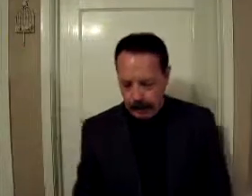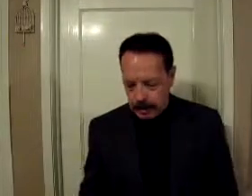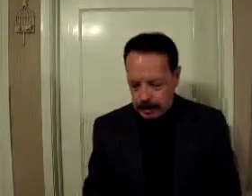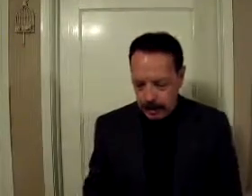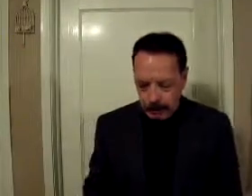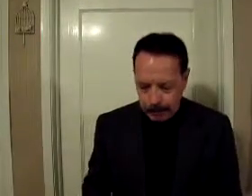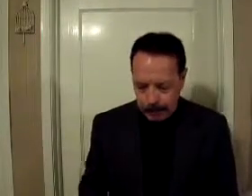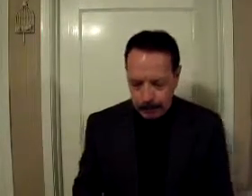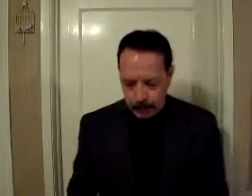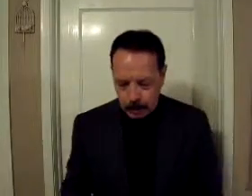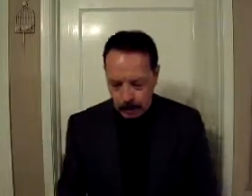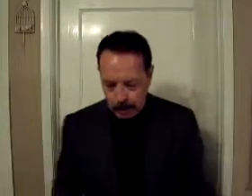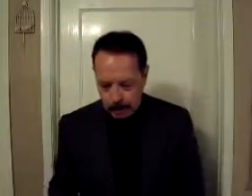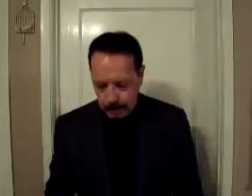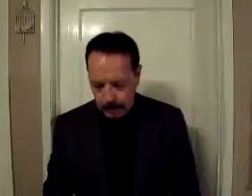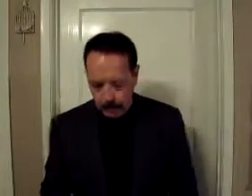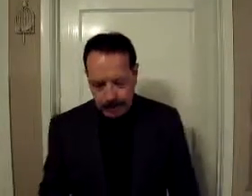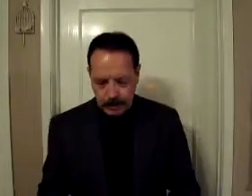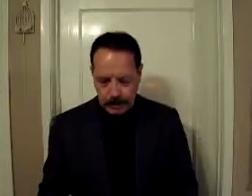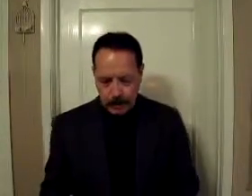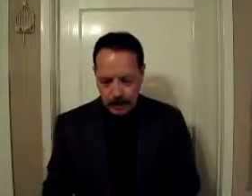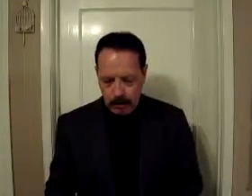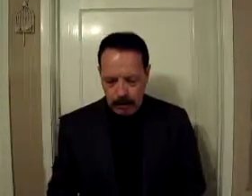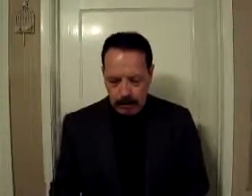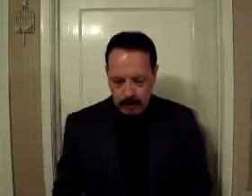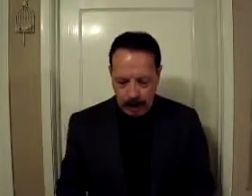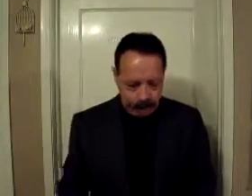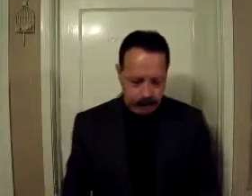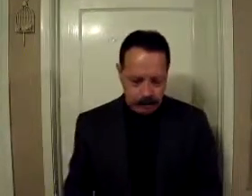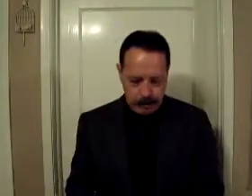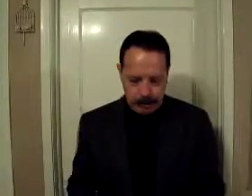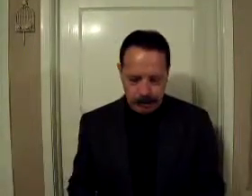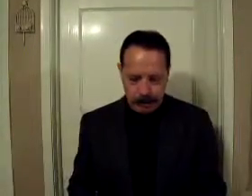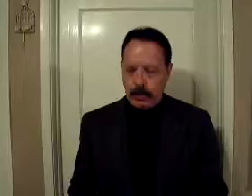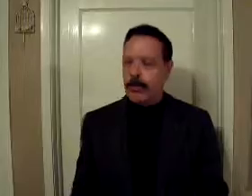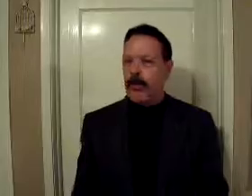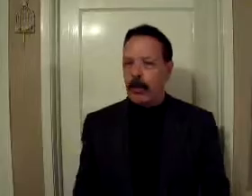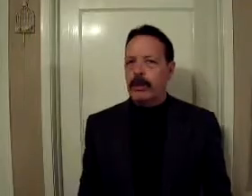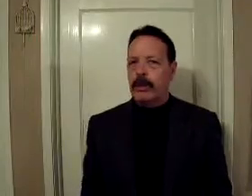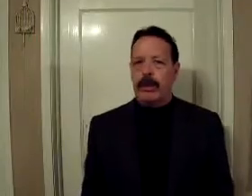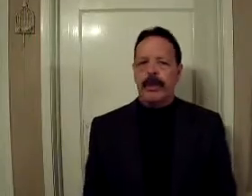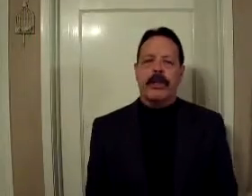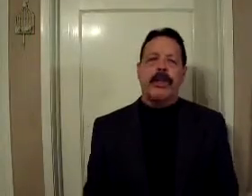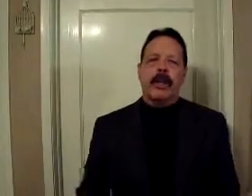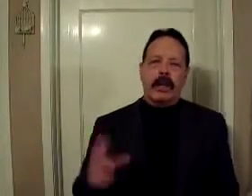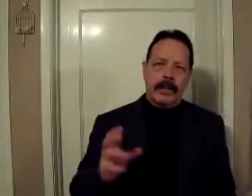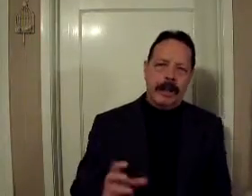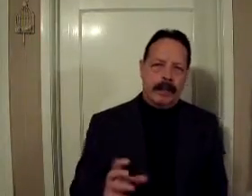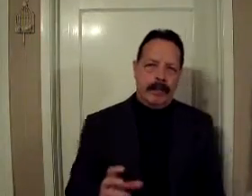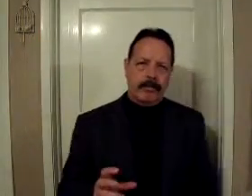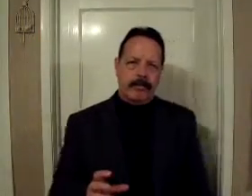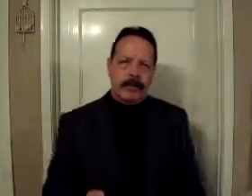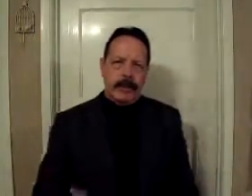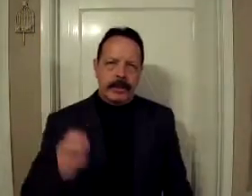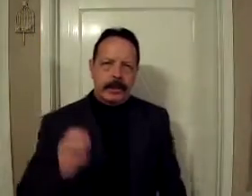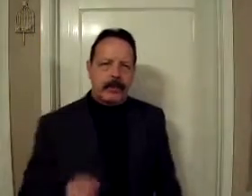unstable people distort, as they do other scriptures to their own destruction. Again, he says,